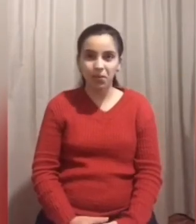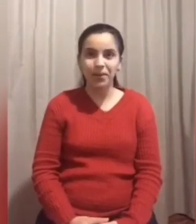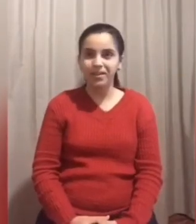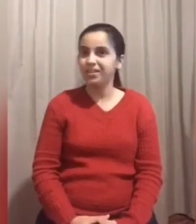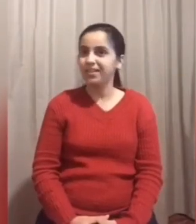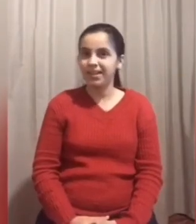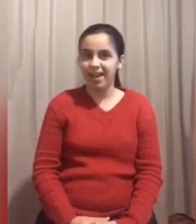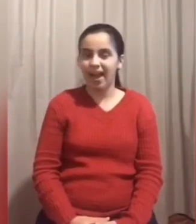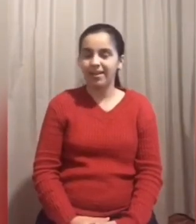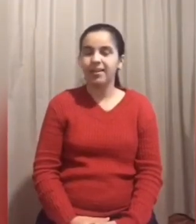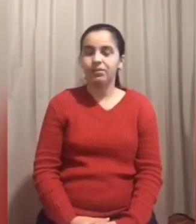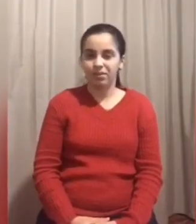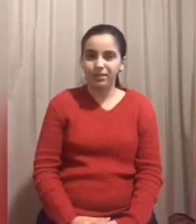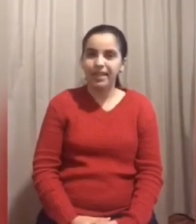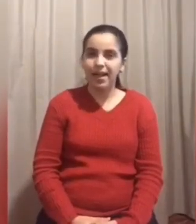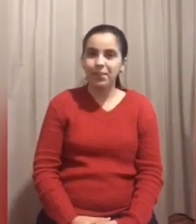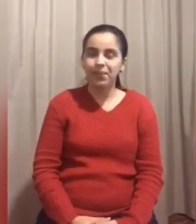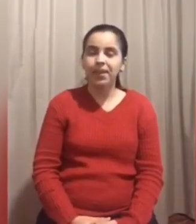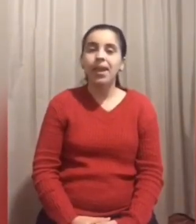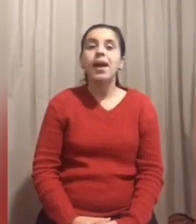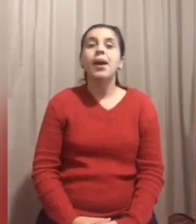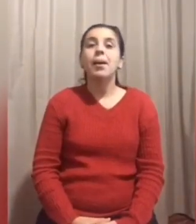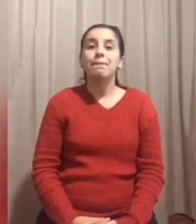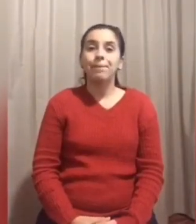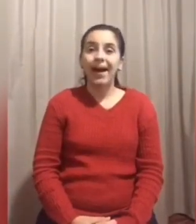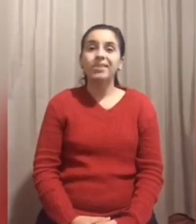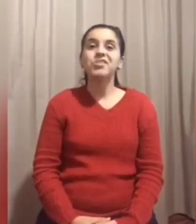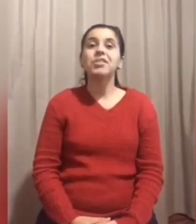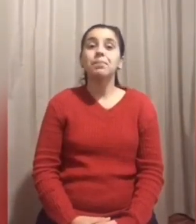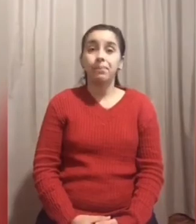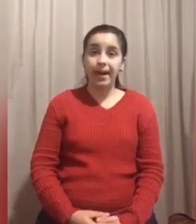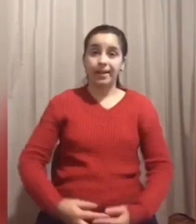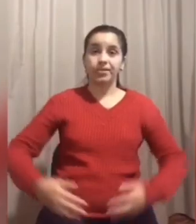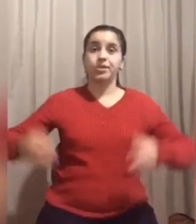para a gente treinar Vamos lá? Bate-bate